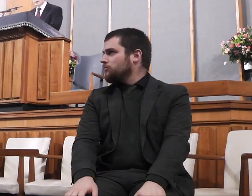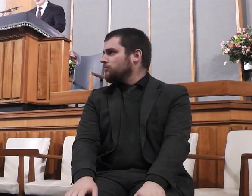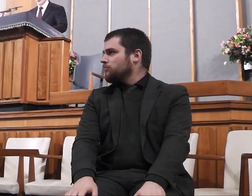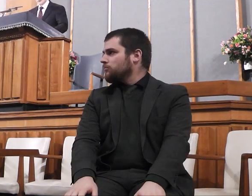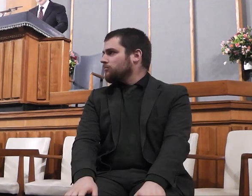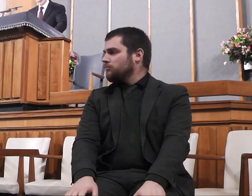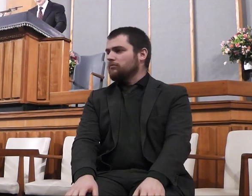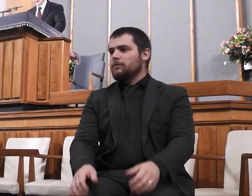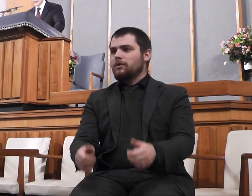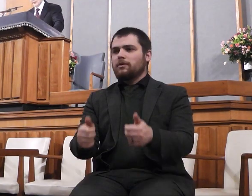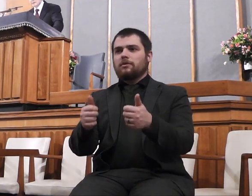Let's pray together.